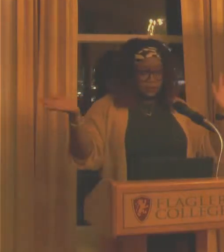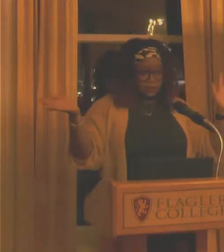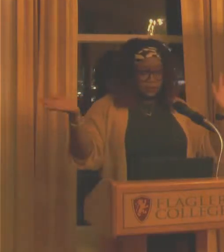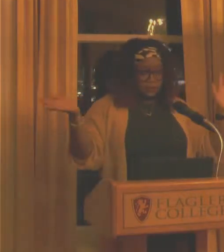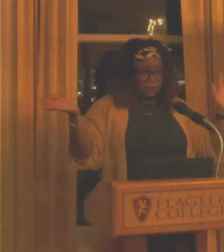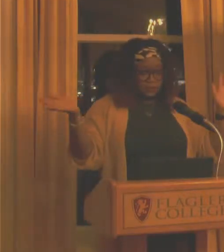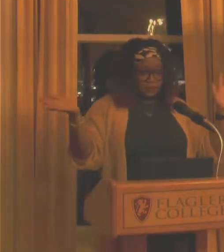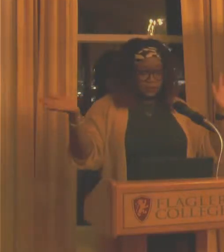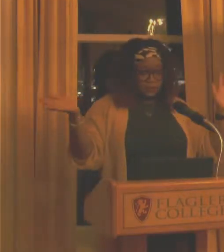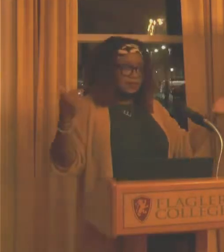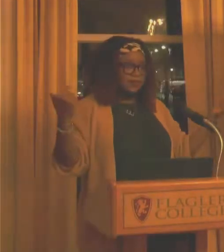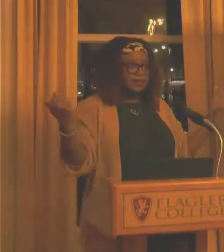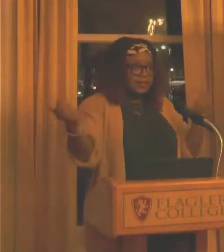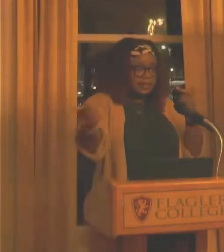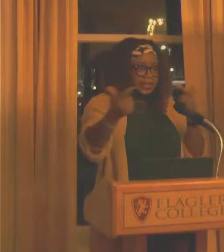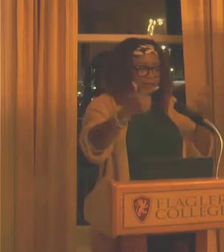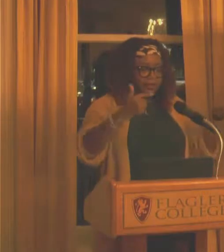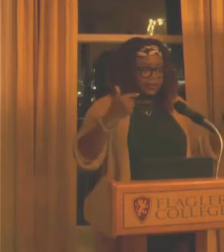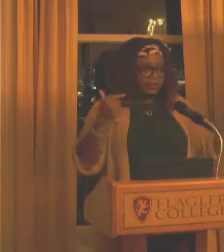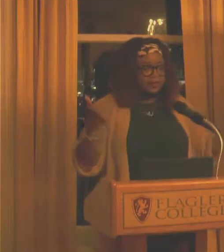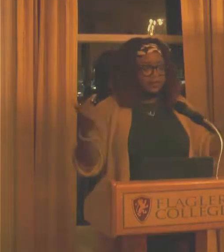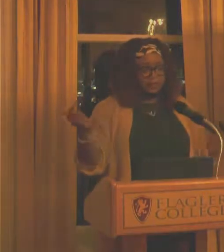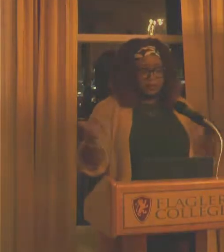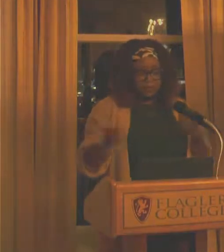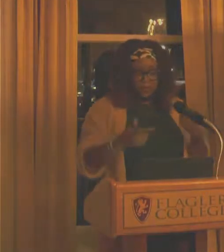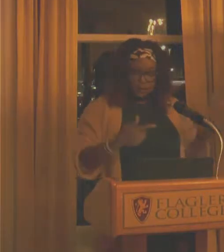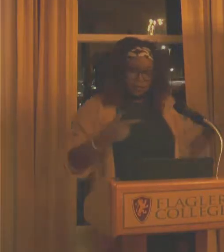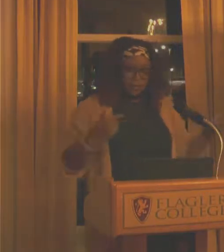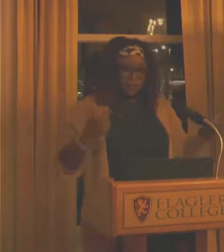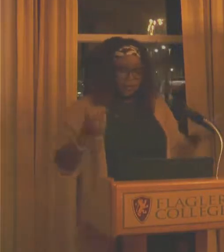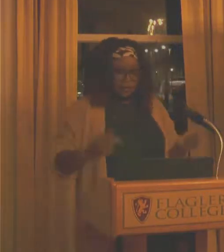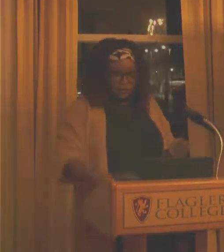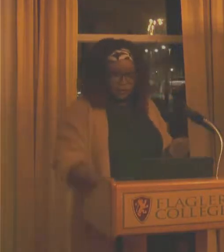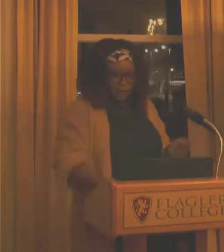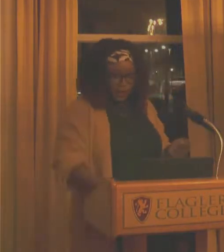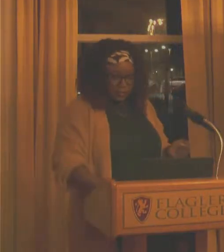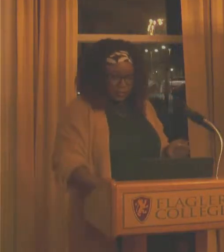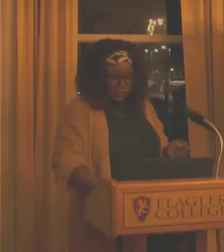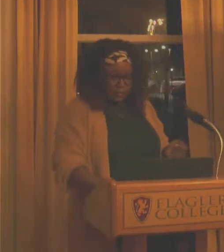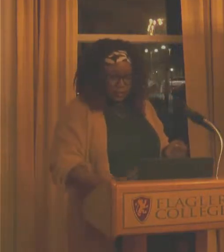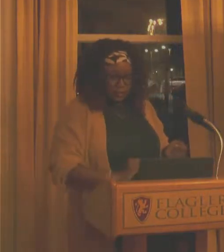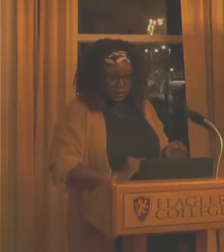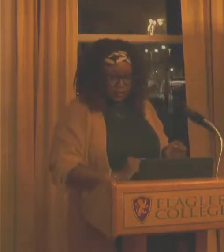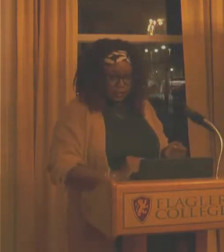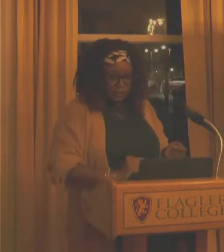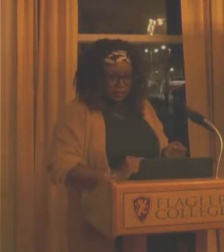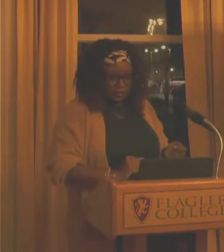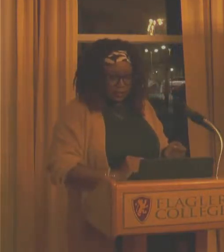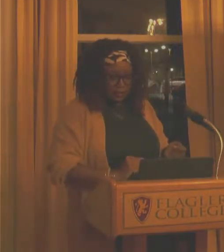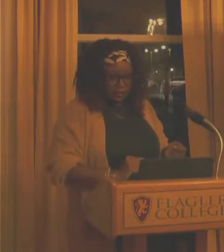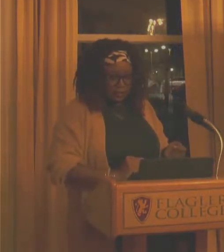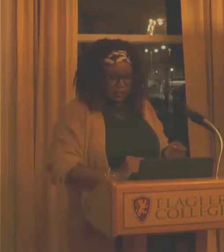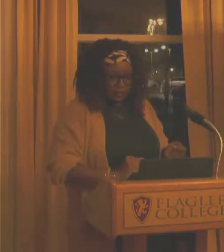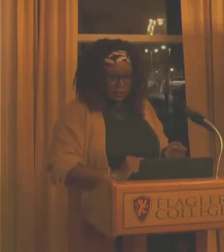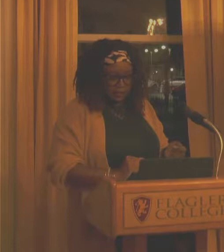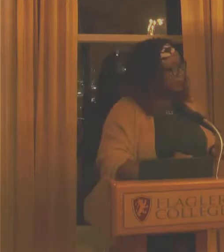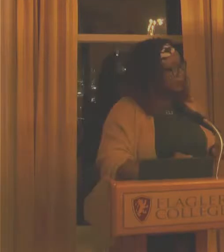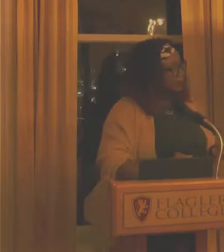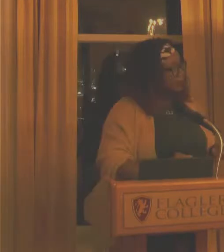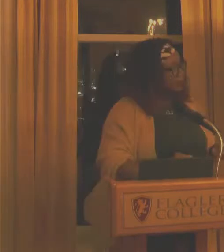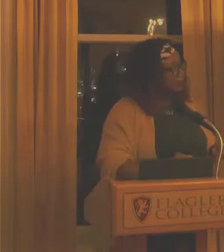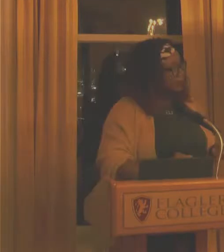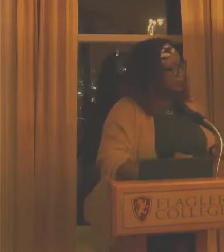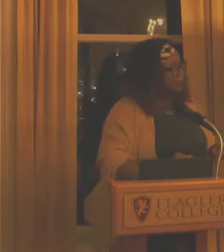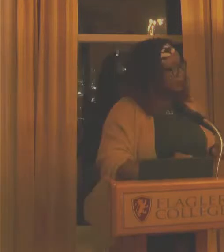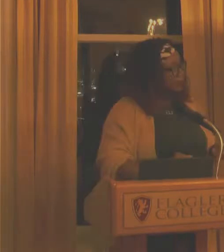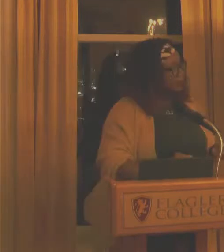um, down by the bank. Again, kind of creating this community. Um, you have these nails in some of the